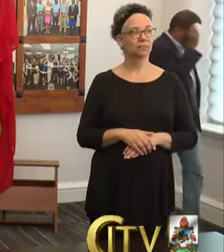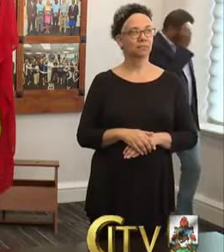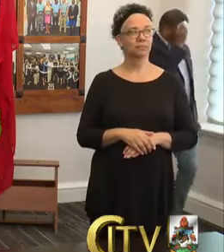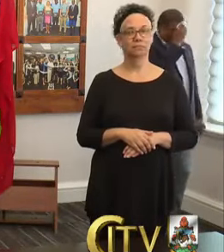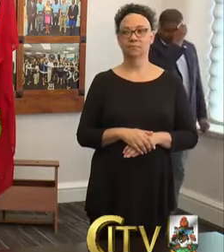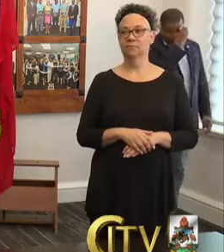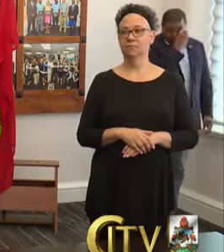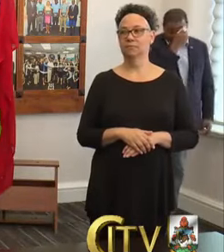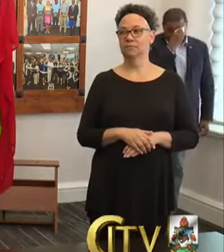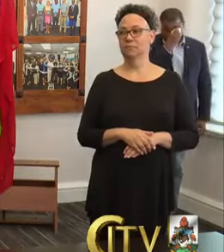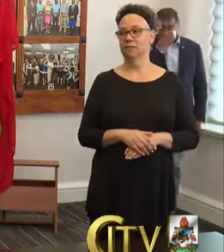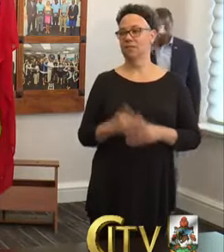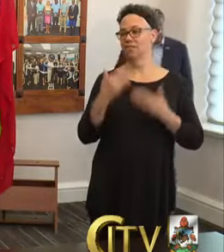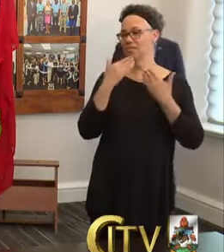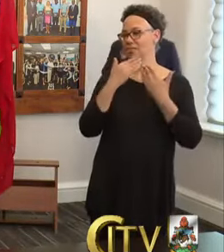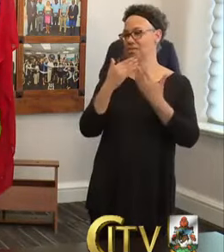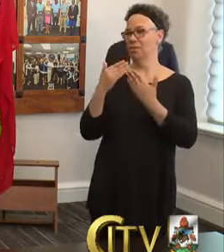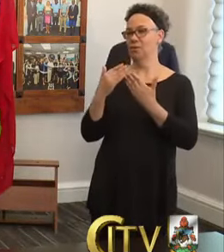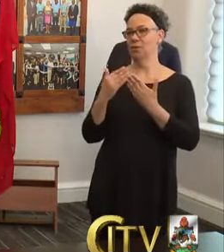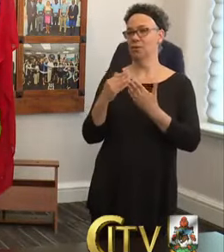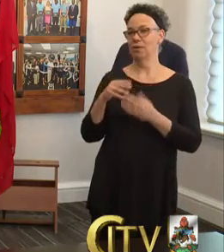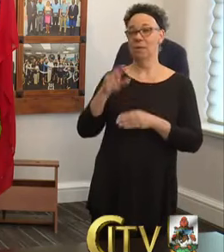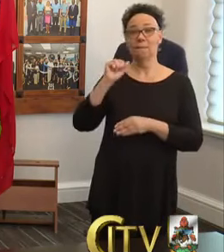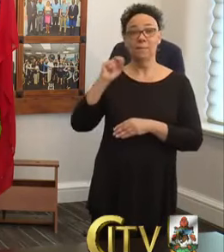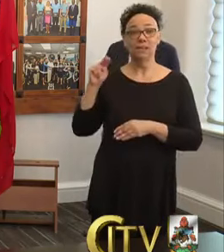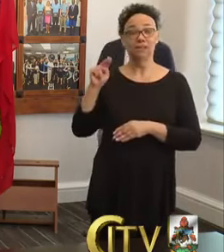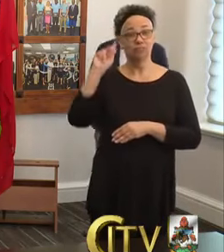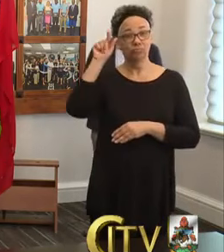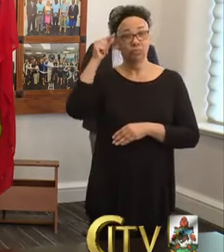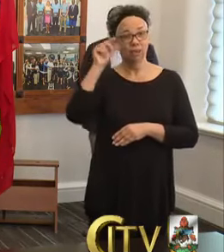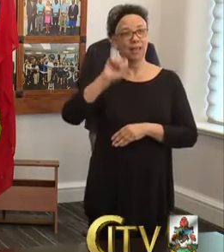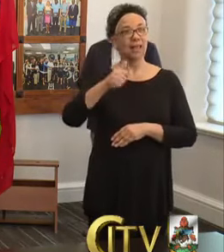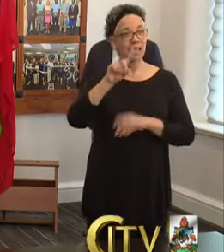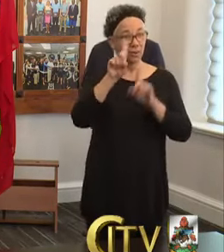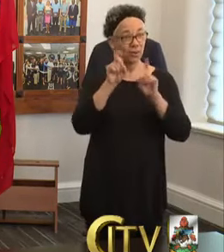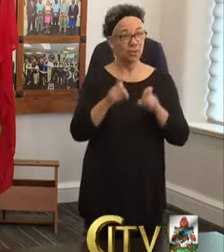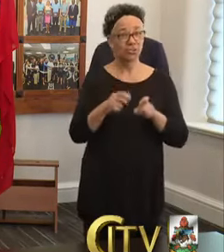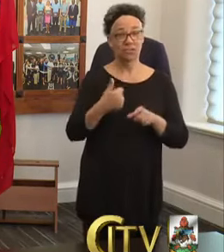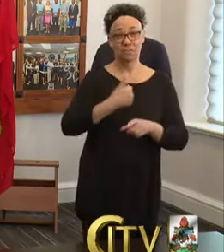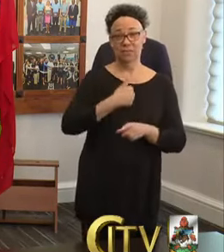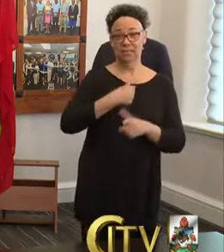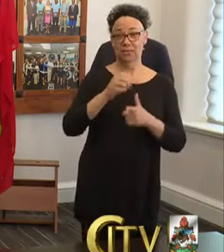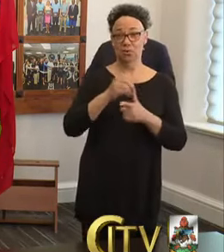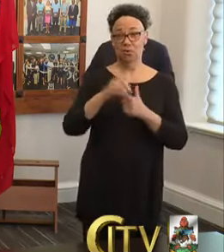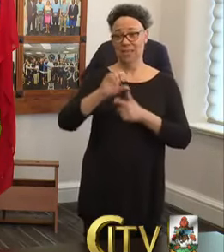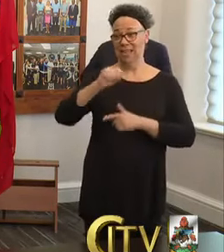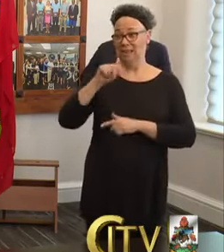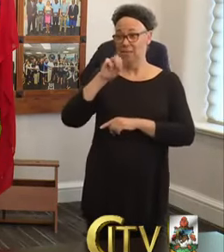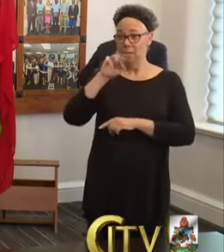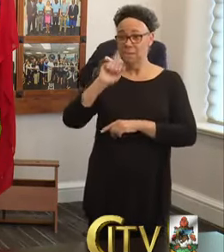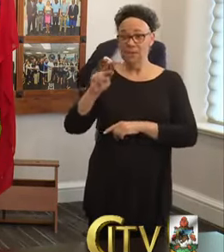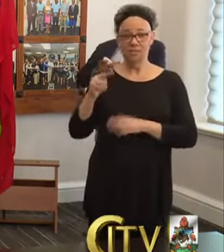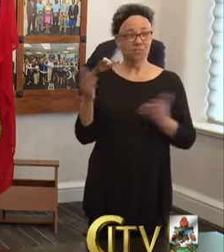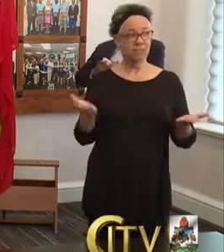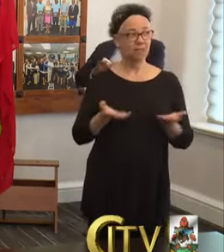Thank you Minister Education. Thank you Governor. Are there any questions for either myself or any of the Ministers who are here?